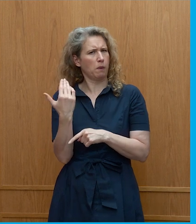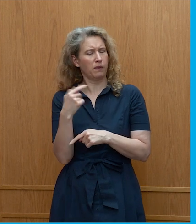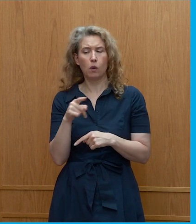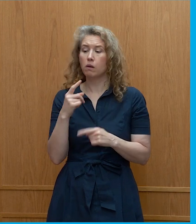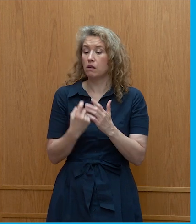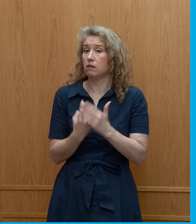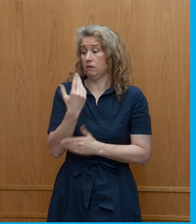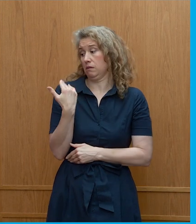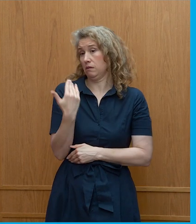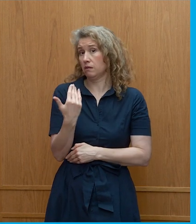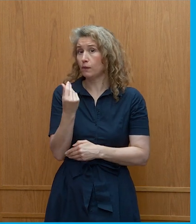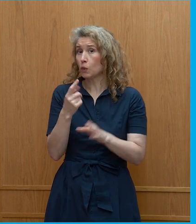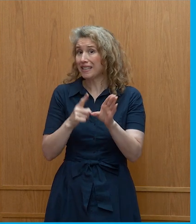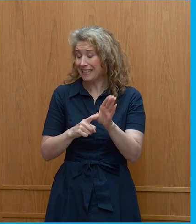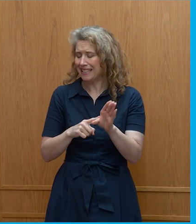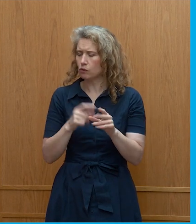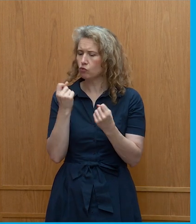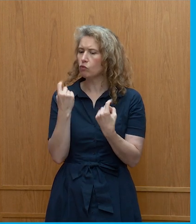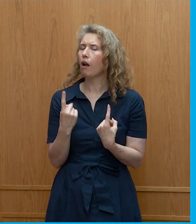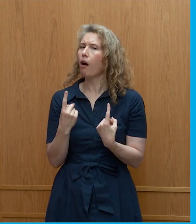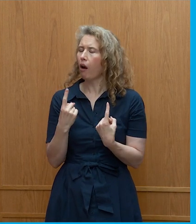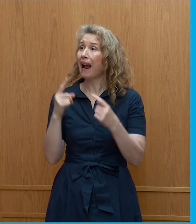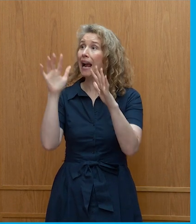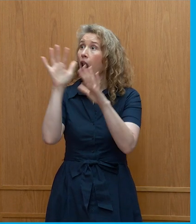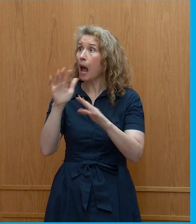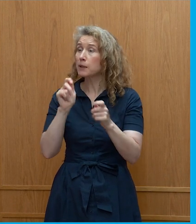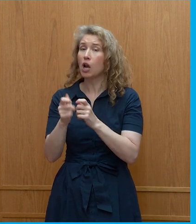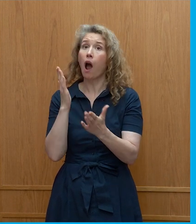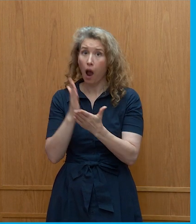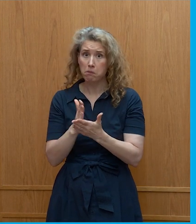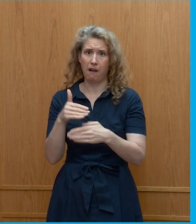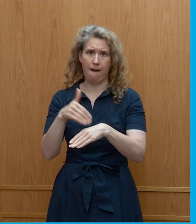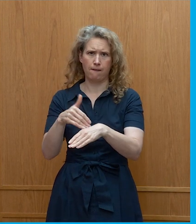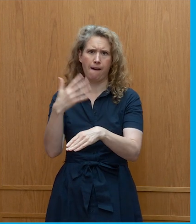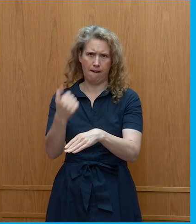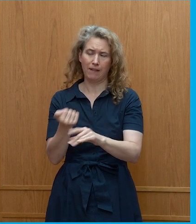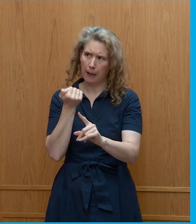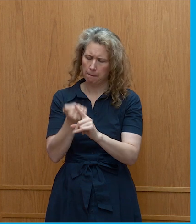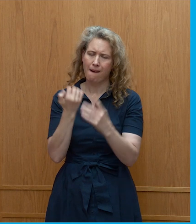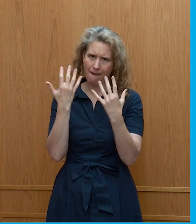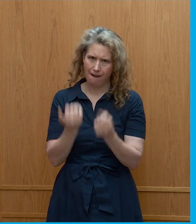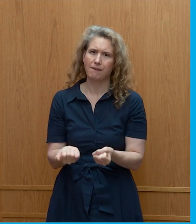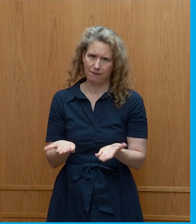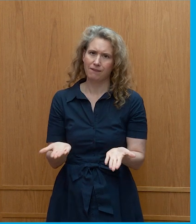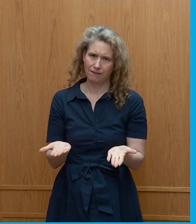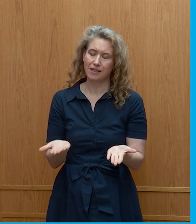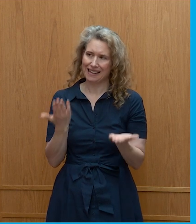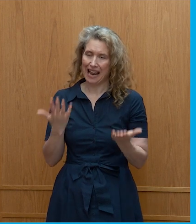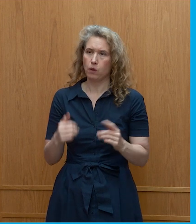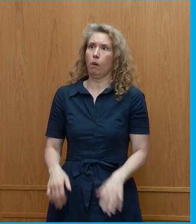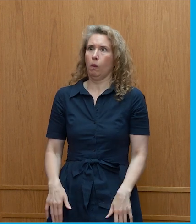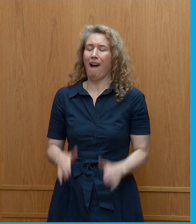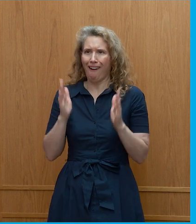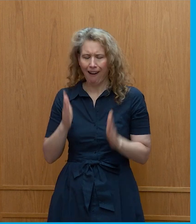the last few years is that we are seeing the impacts of climate change now. there's also that part of taking action